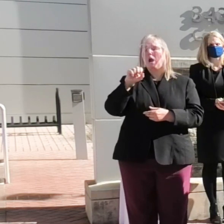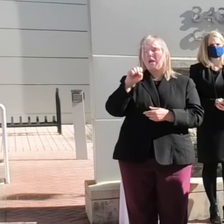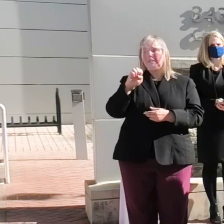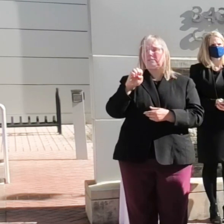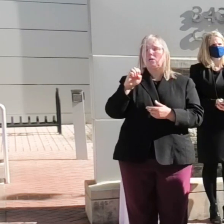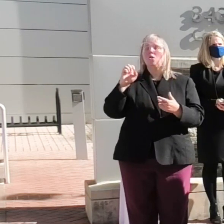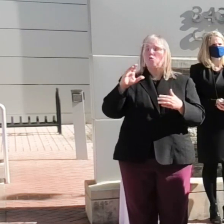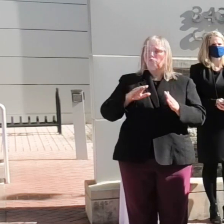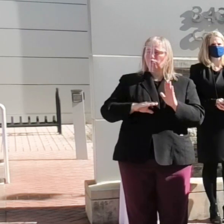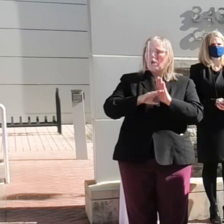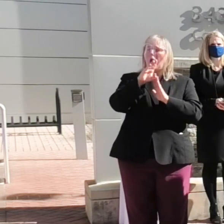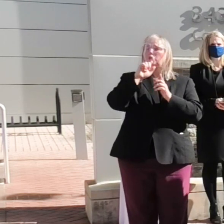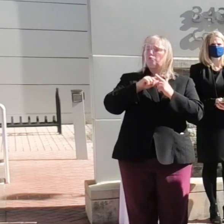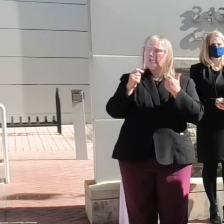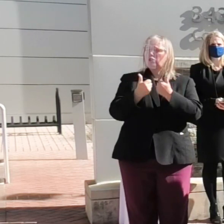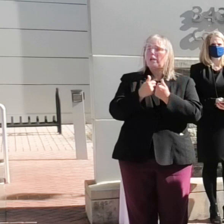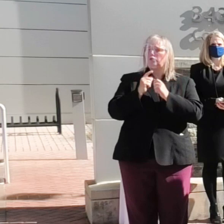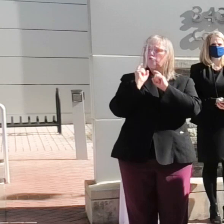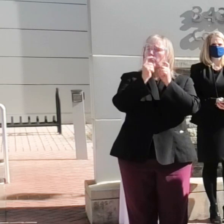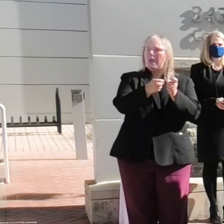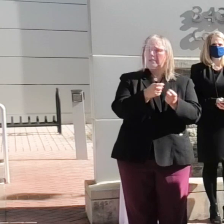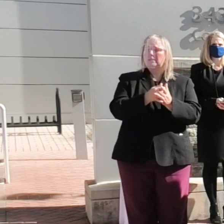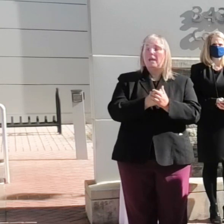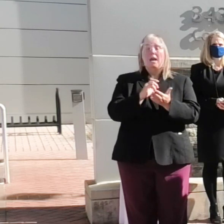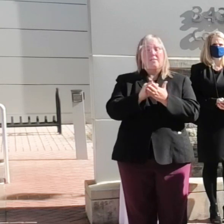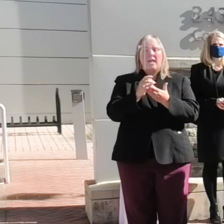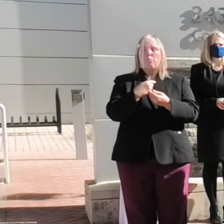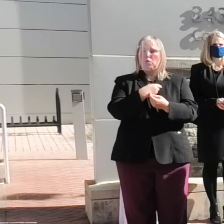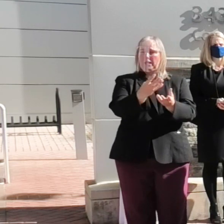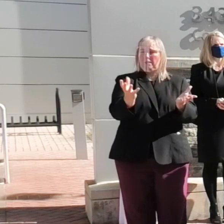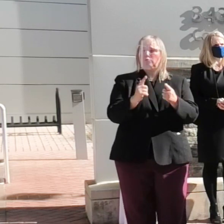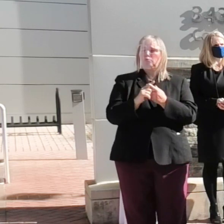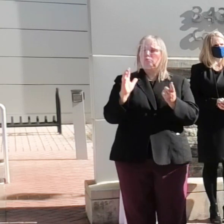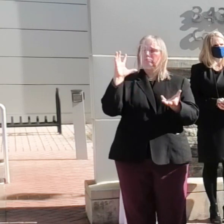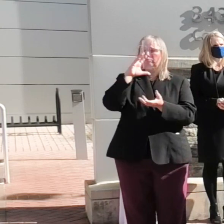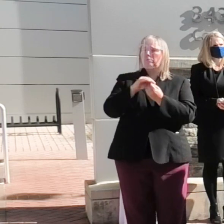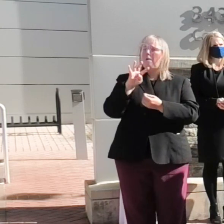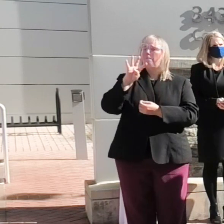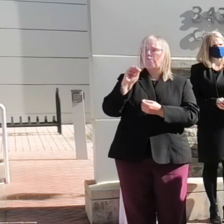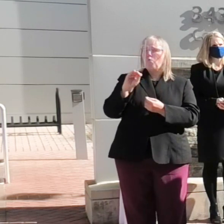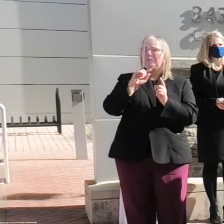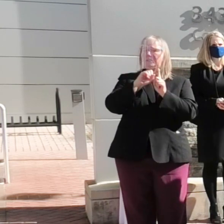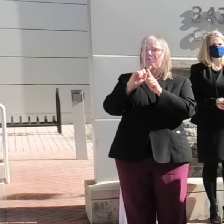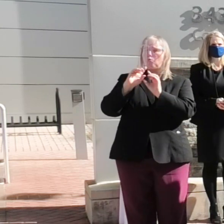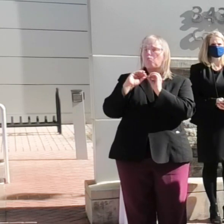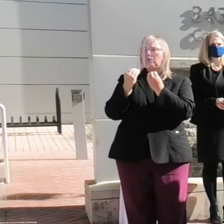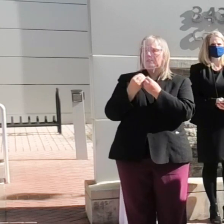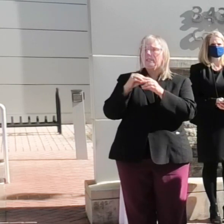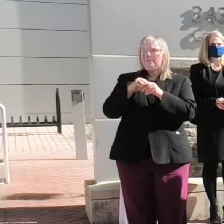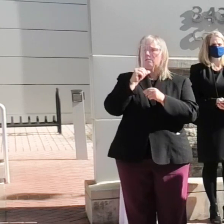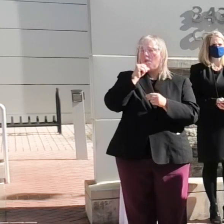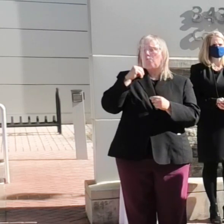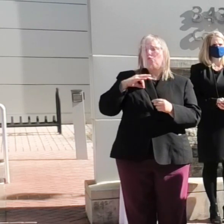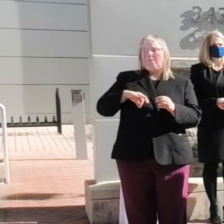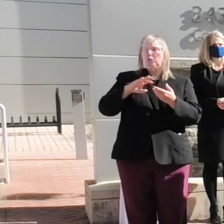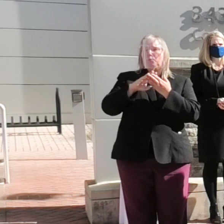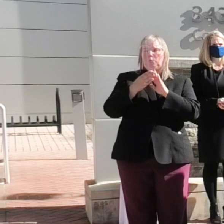grants. And that will go to 40 organizations in our nonprofit community.